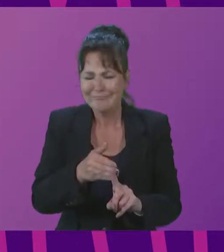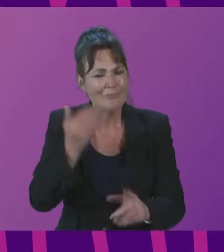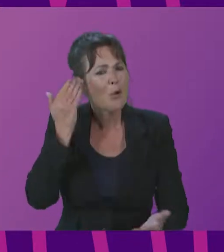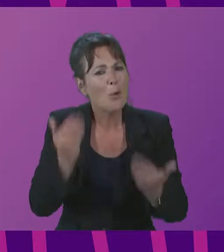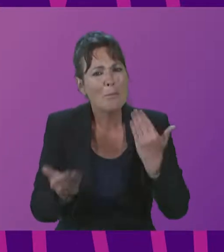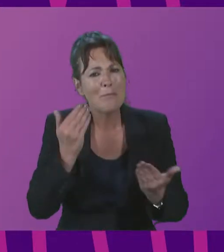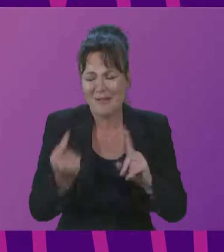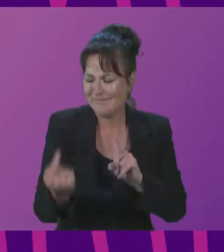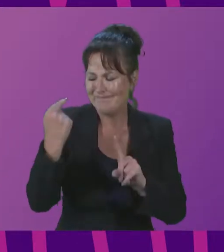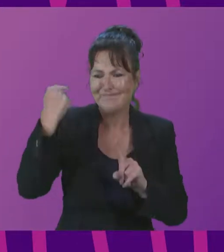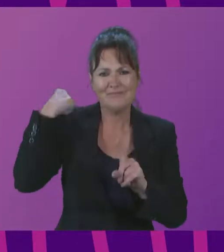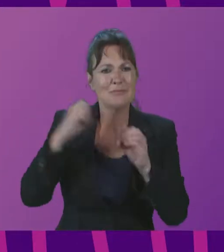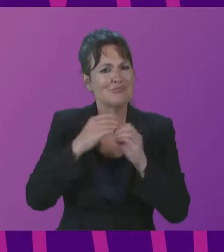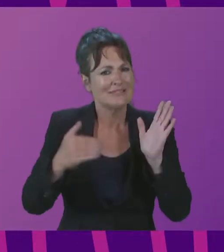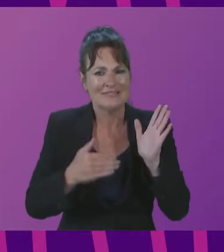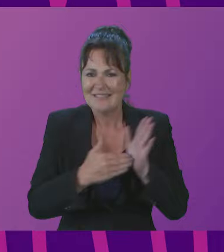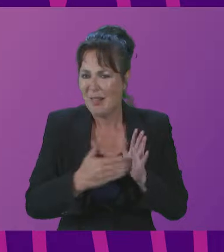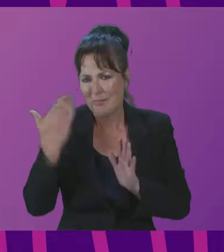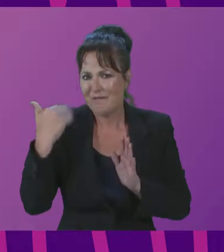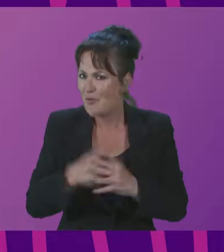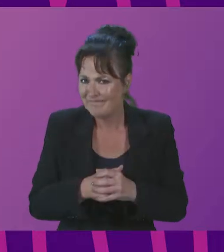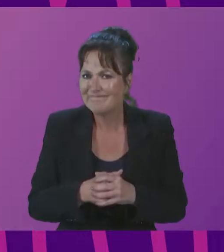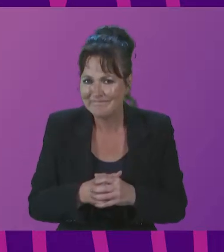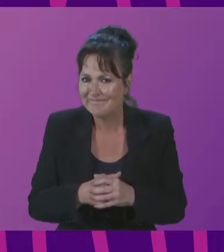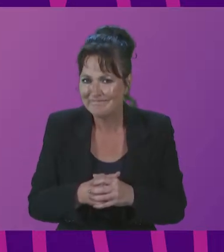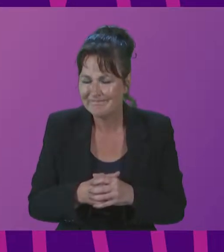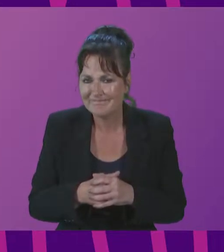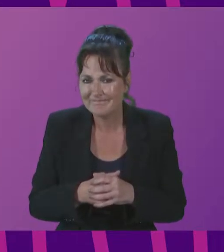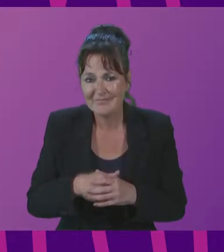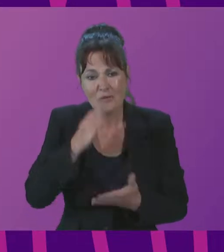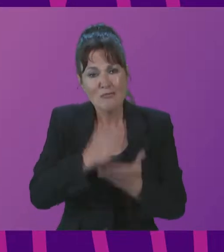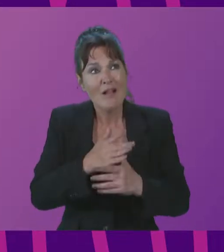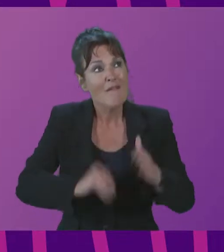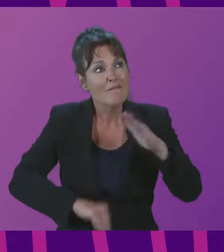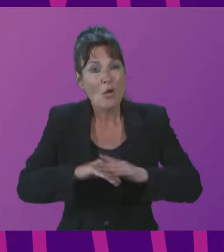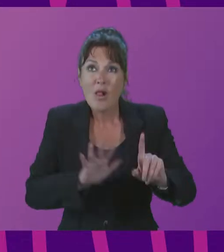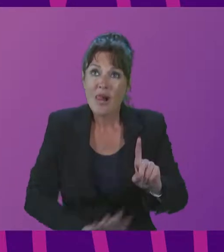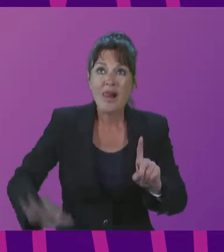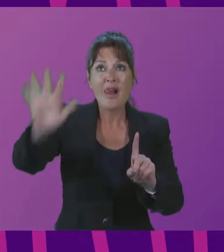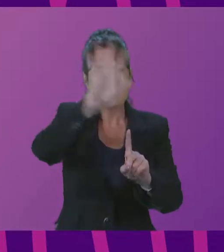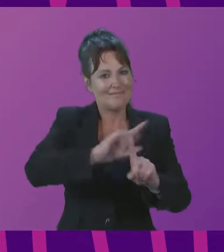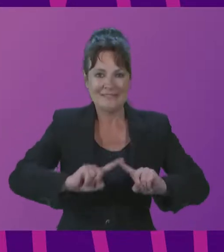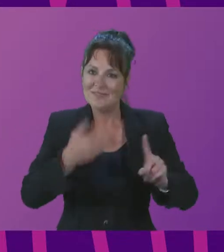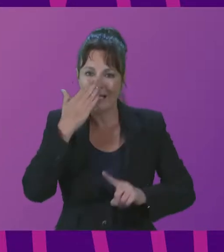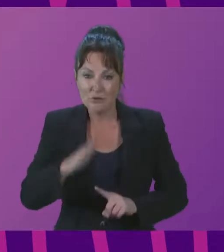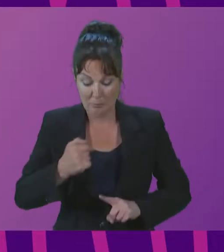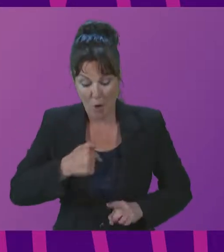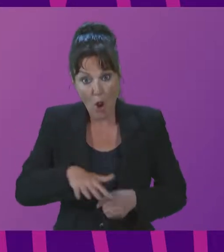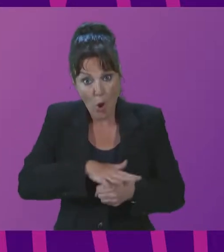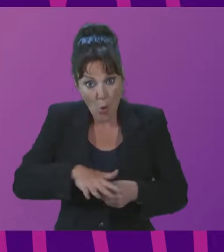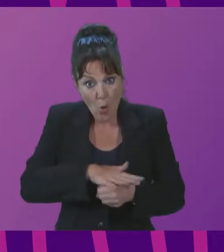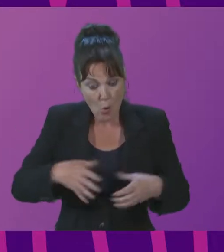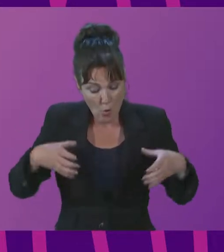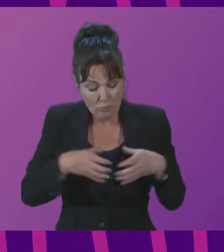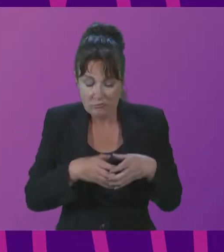what Brazil unfortunately have at federal level. But I'm pretty sure that it